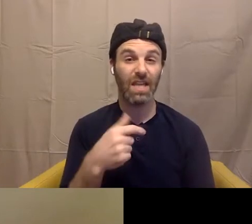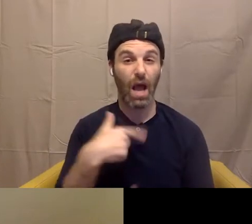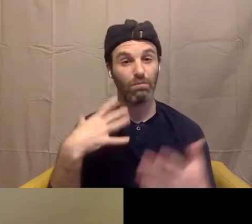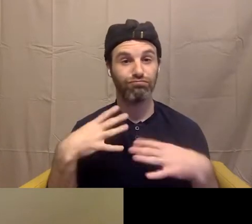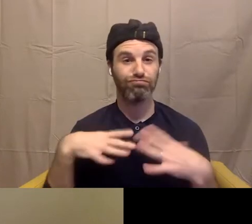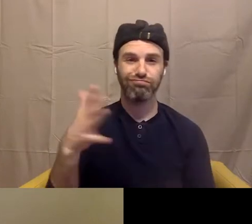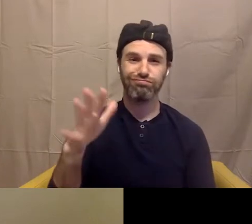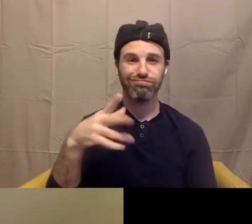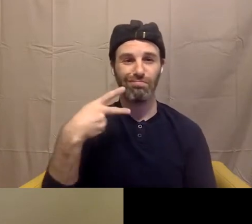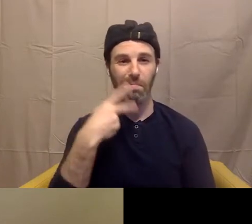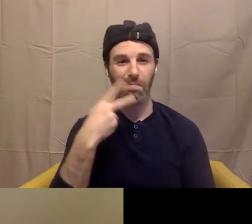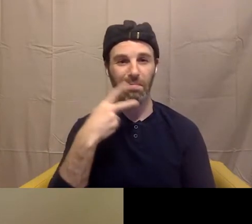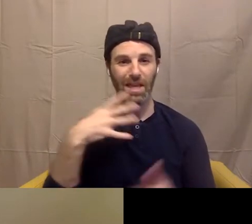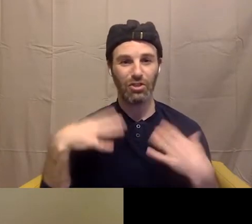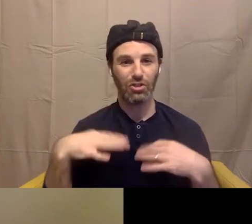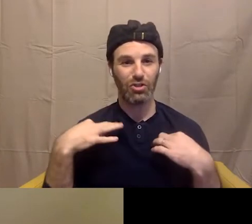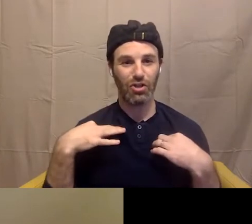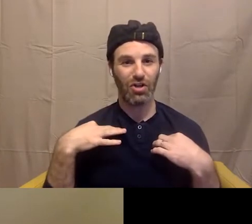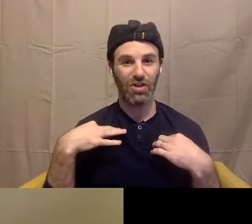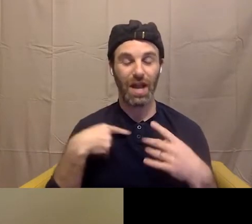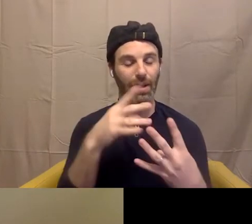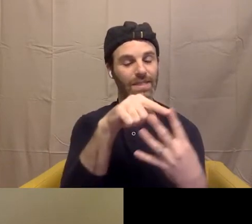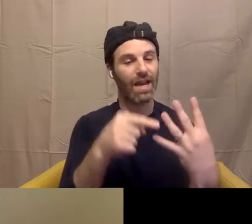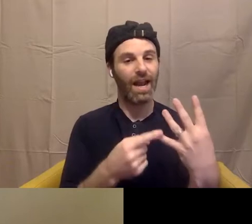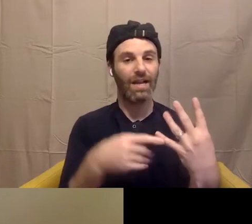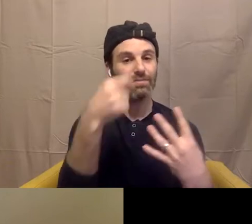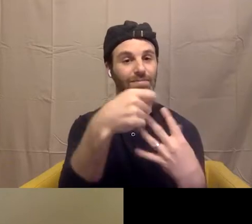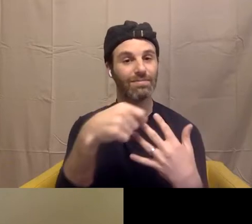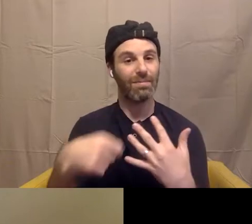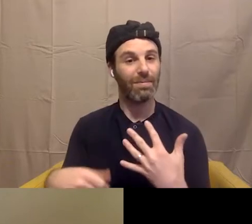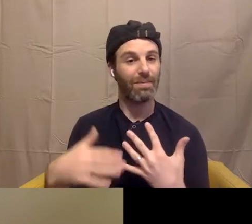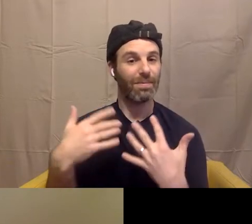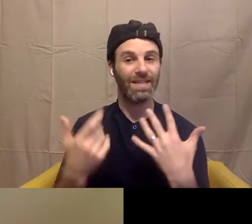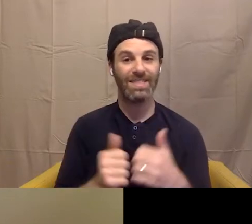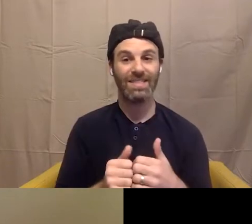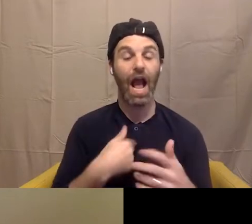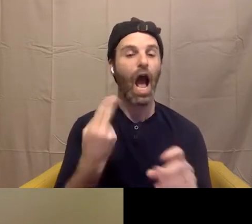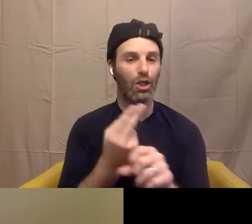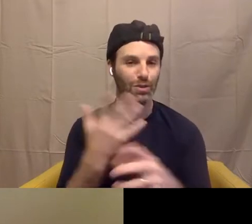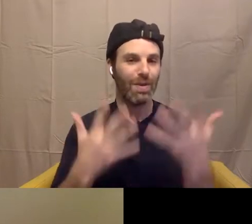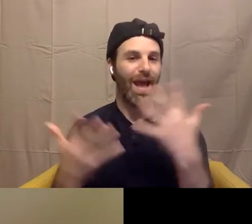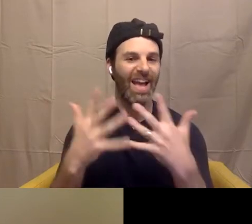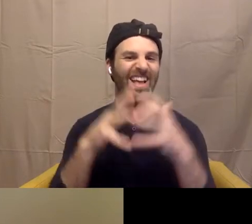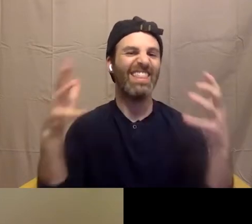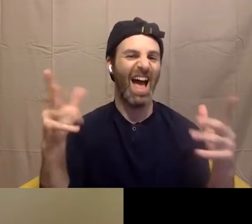that I have my nails painted, and I use my hands a lot when I talk. So that's me.